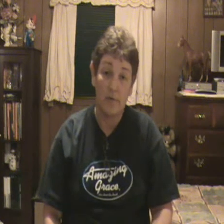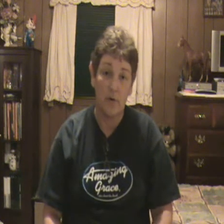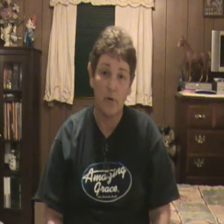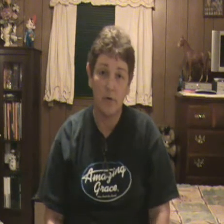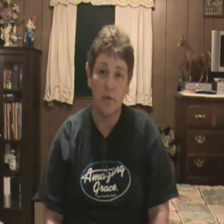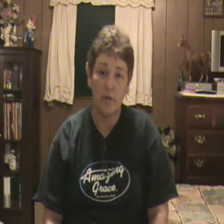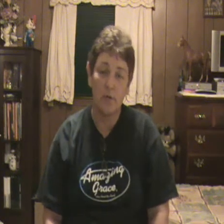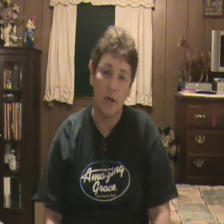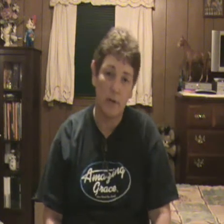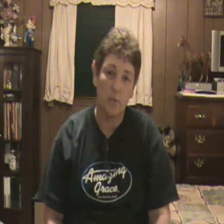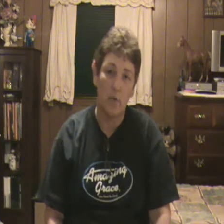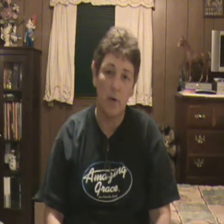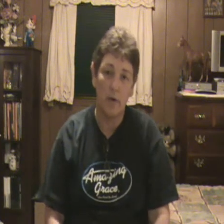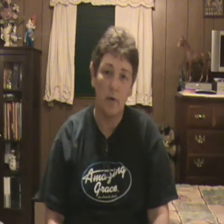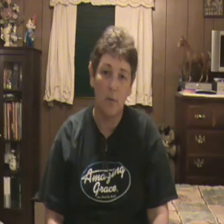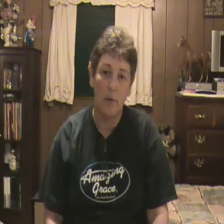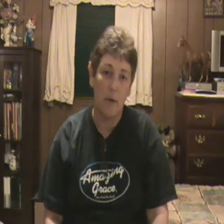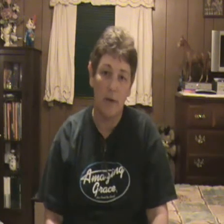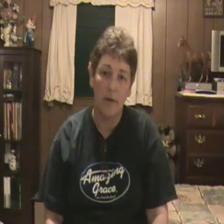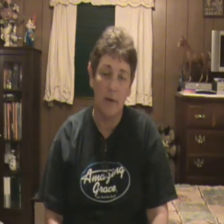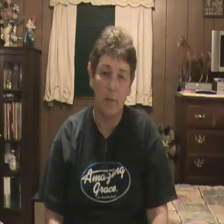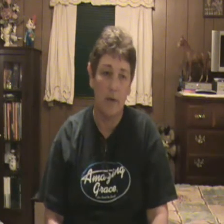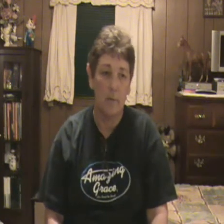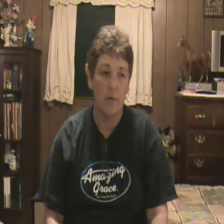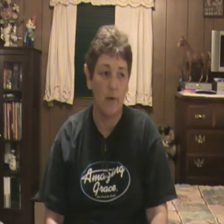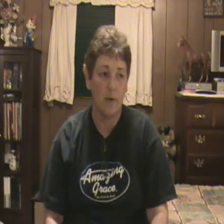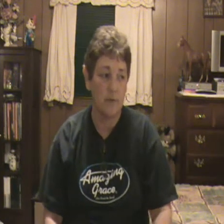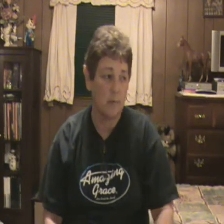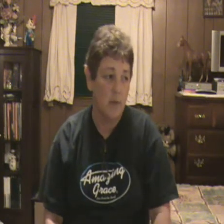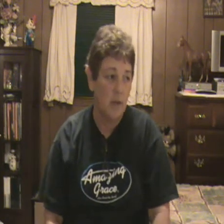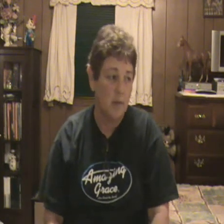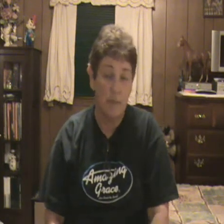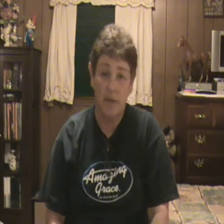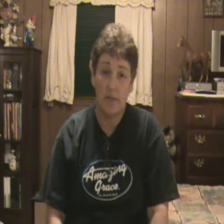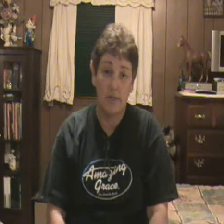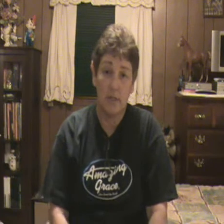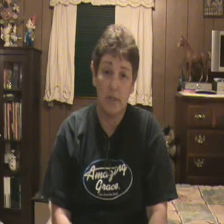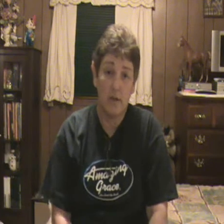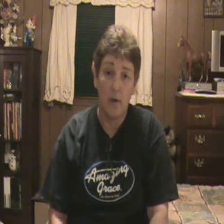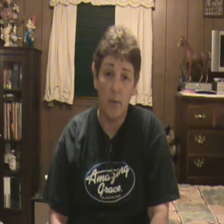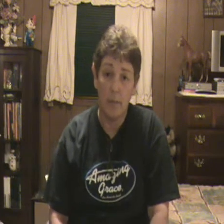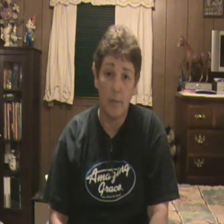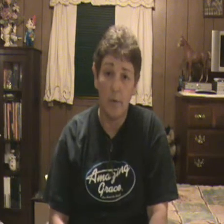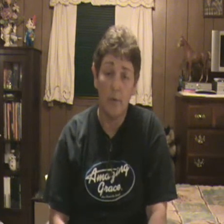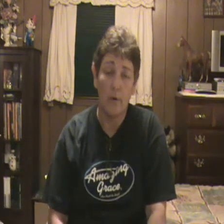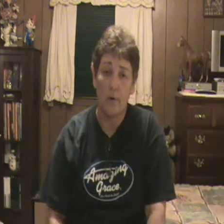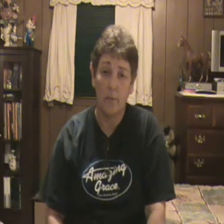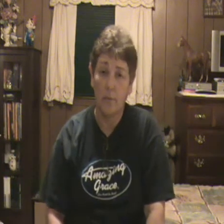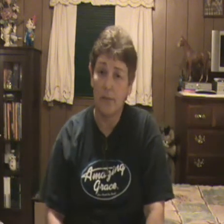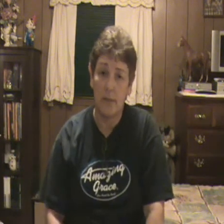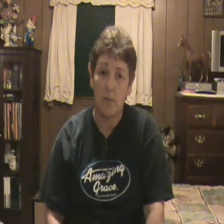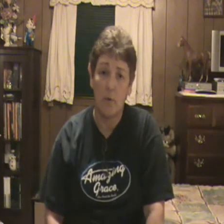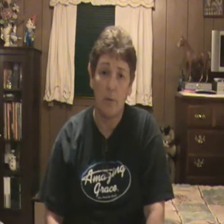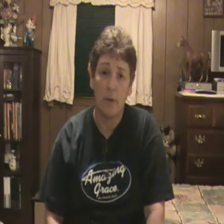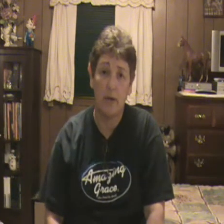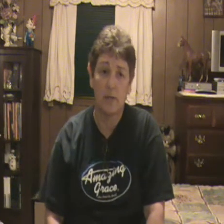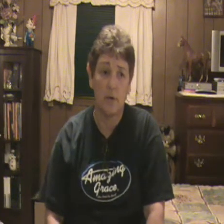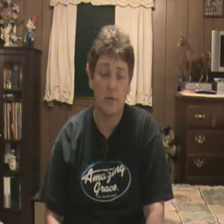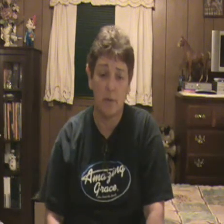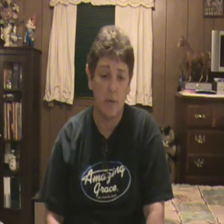have surgery, know, try not to worry, worry about it. I mean, I'm one of those, I'm the biggest chickens in the whole wide world. When I went to see my orthopedic surgeon, I